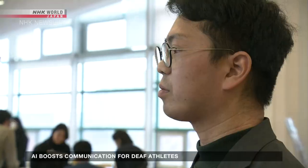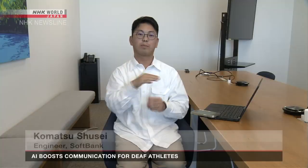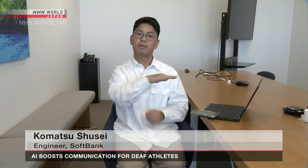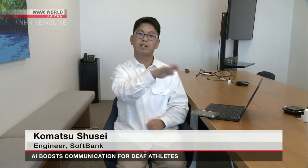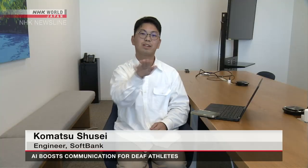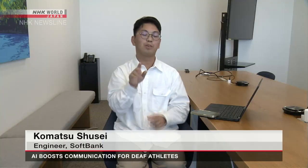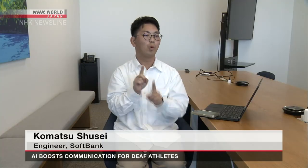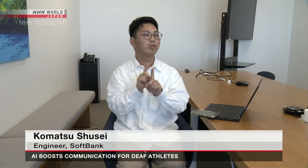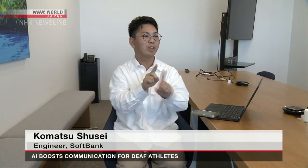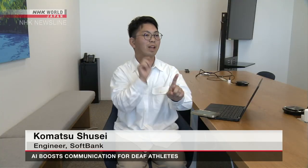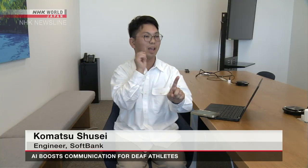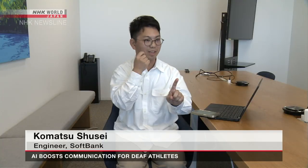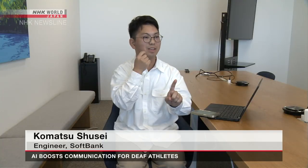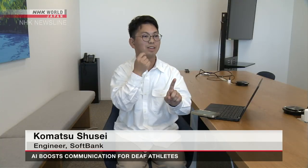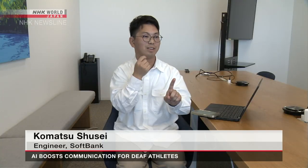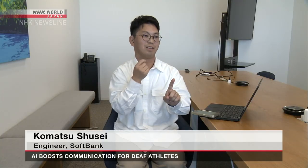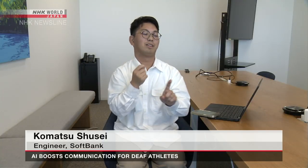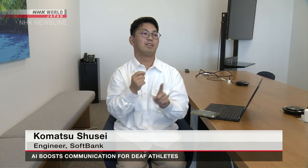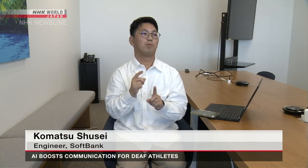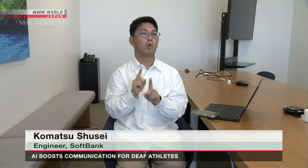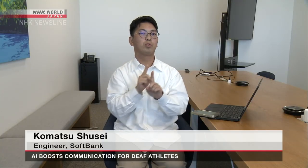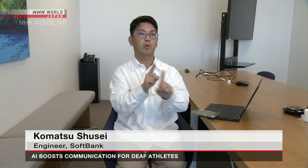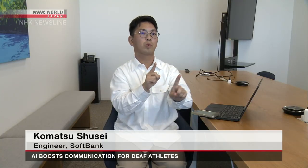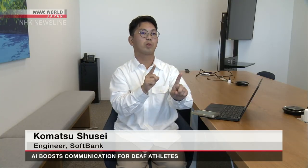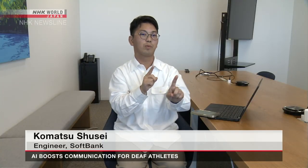what everyone was saying, I just couldn't.